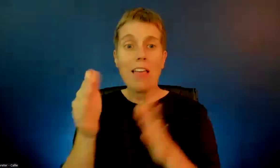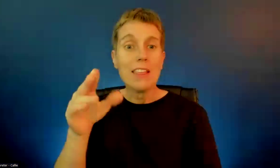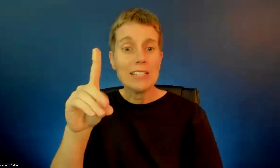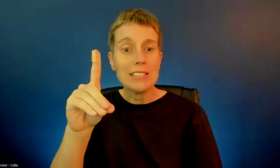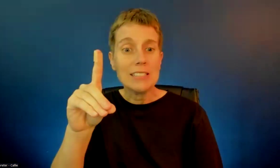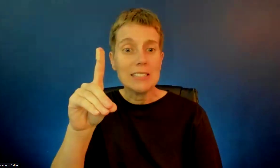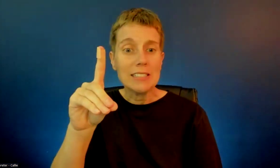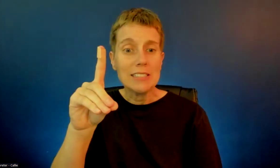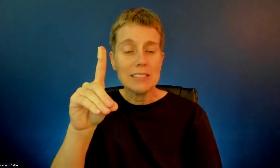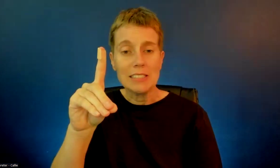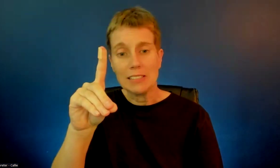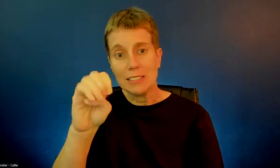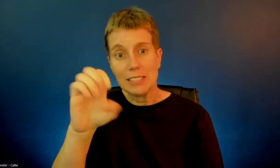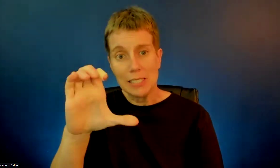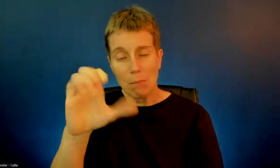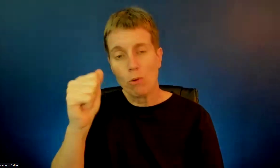that.